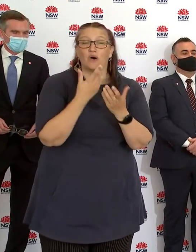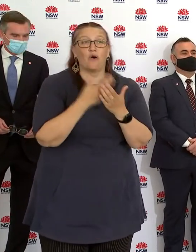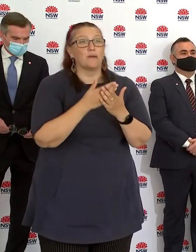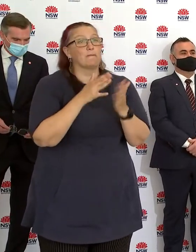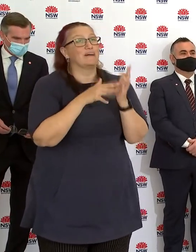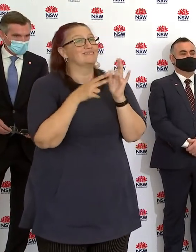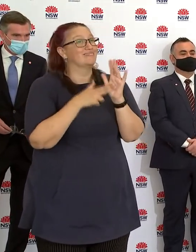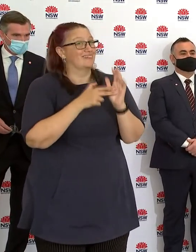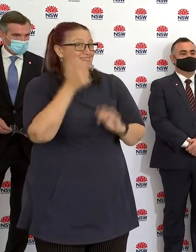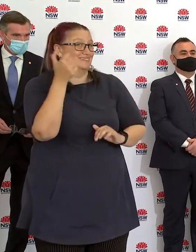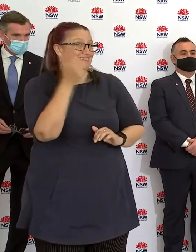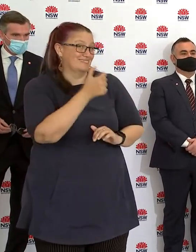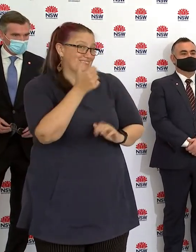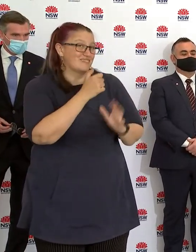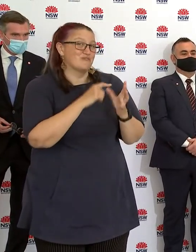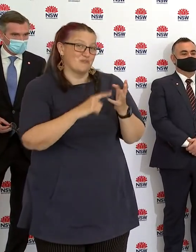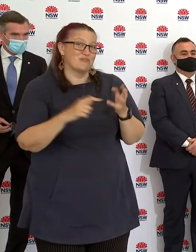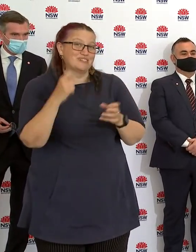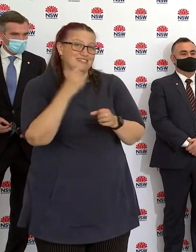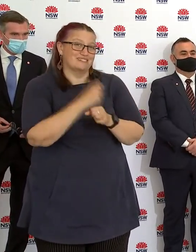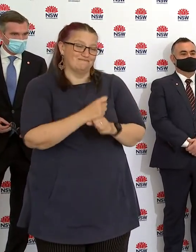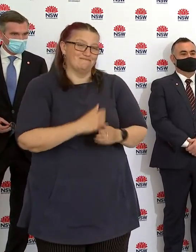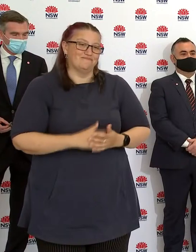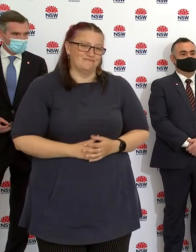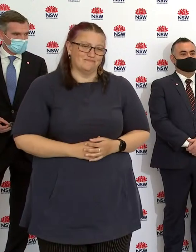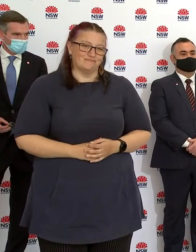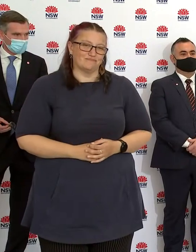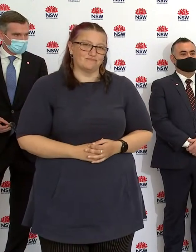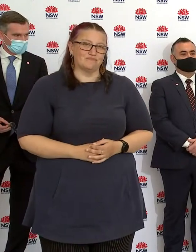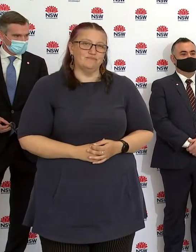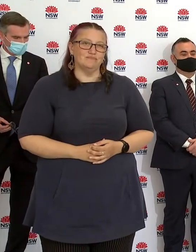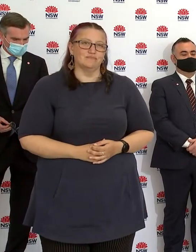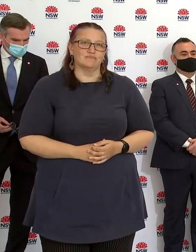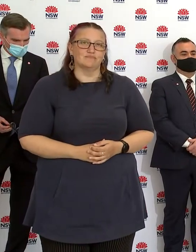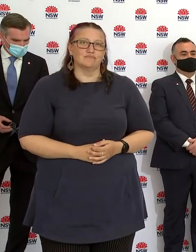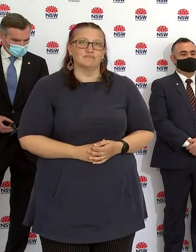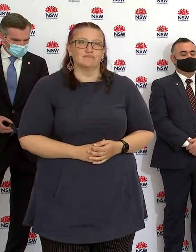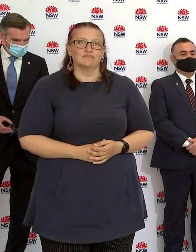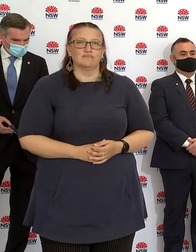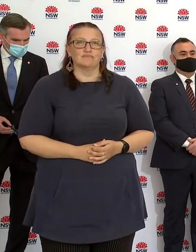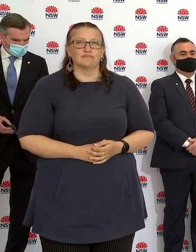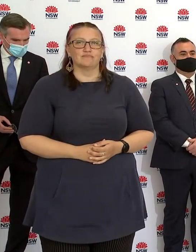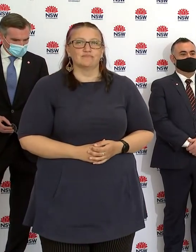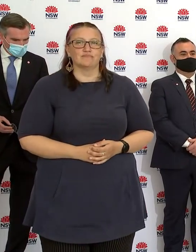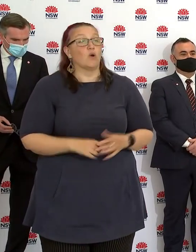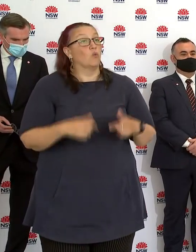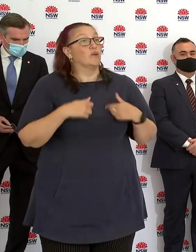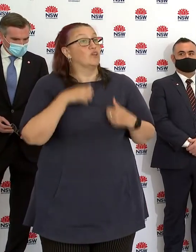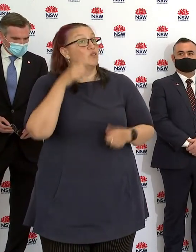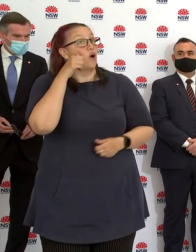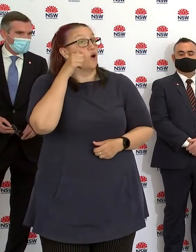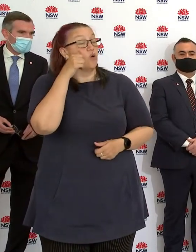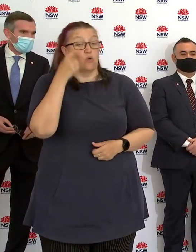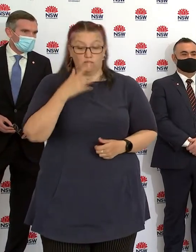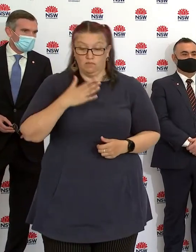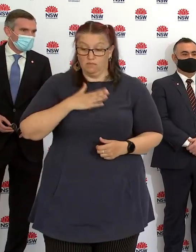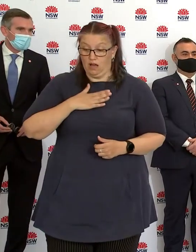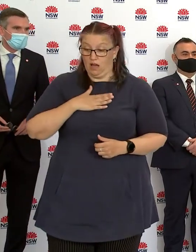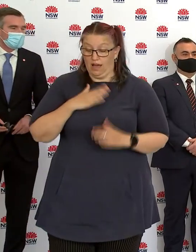pleased to confirm that we appreciate what a stress it's been, especially for people doing the right thing who live by themselves.